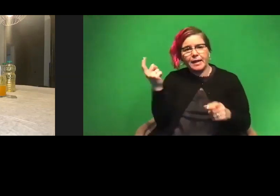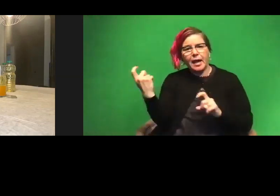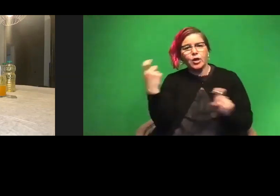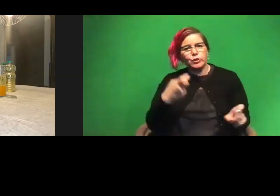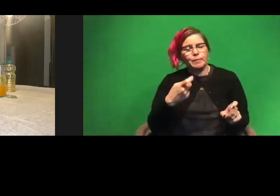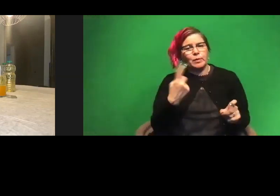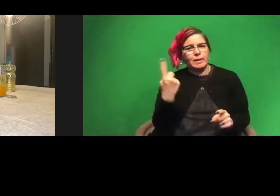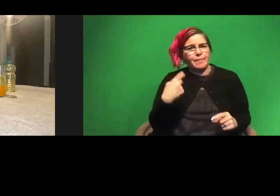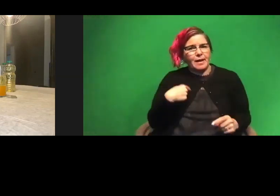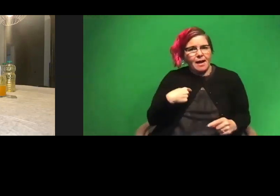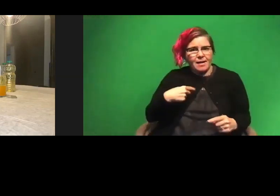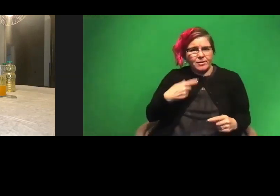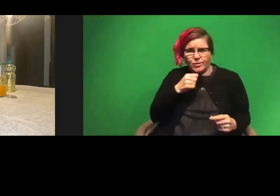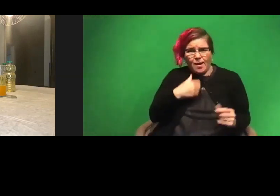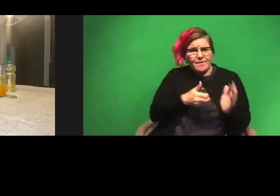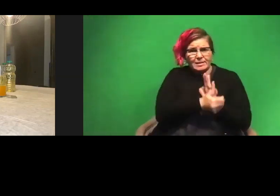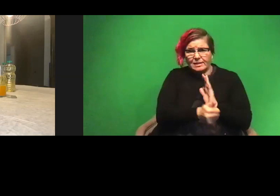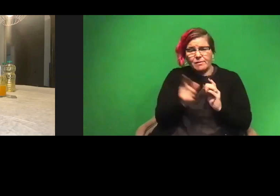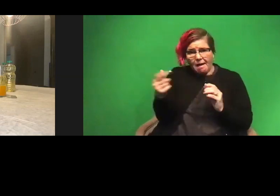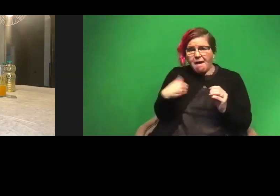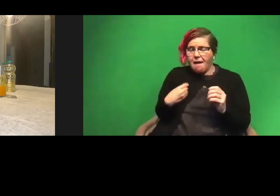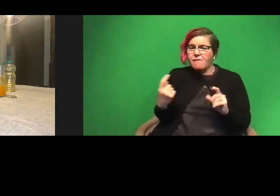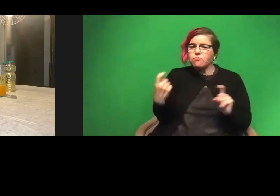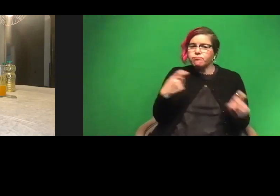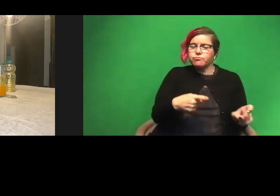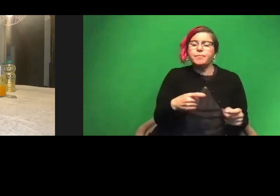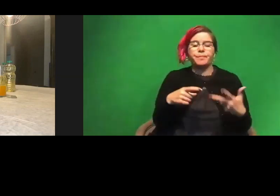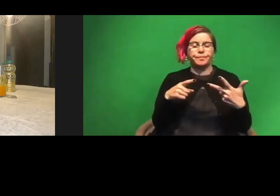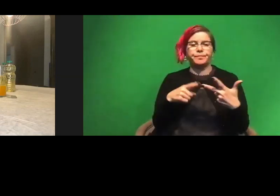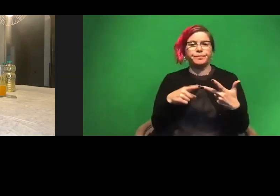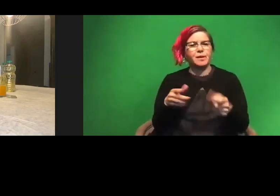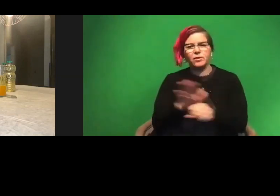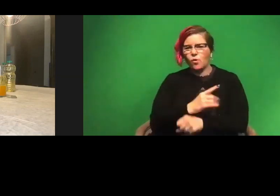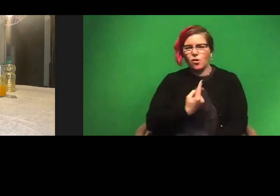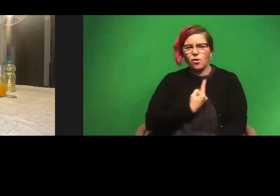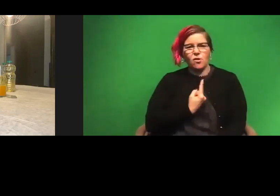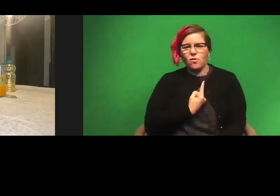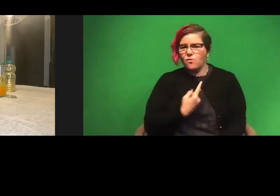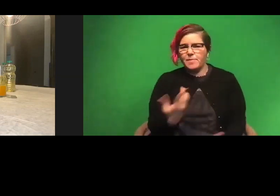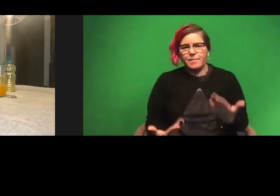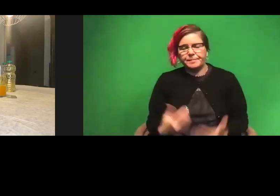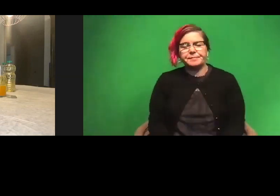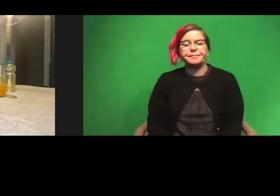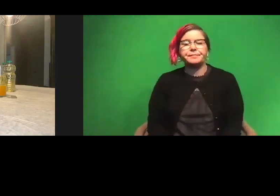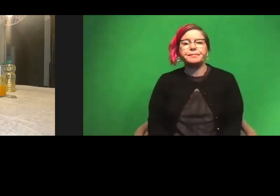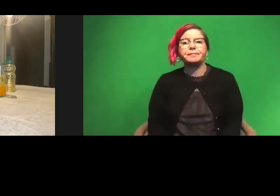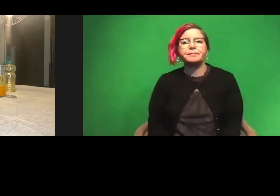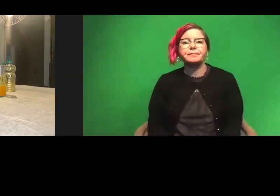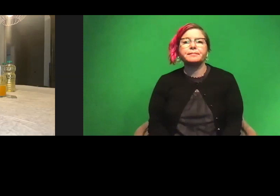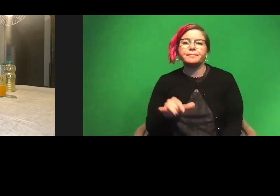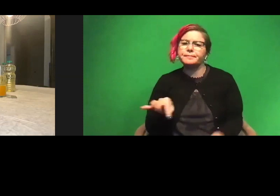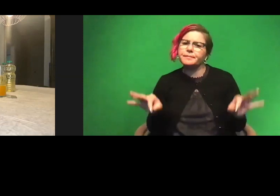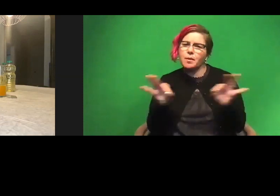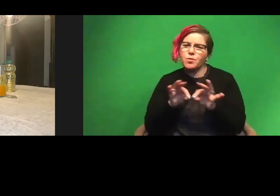that I don't have a skill base in. But one of them I may work completely on by myself. So that's one important thing about